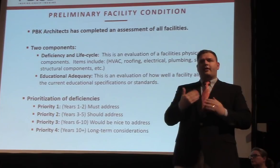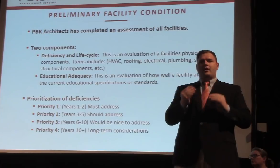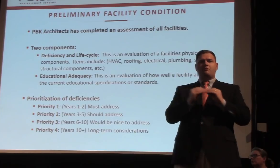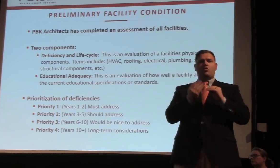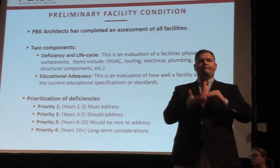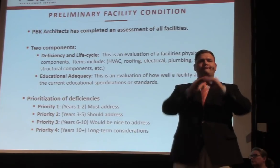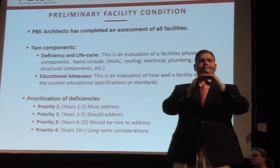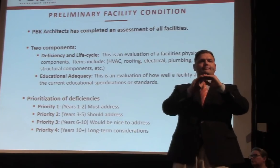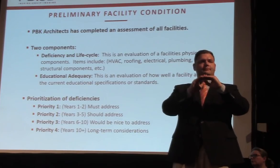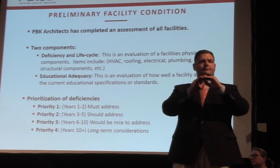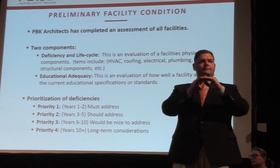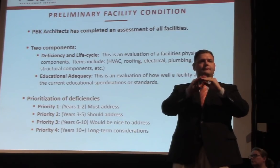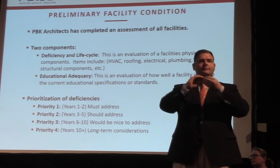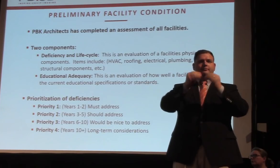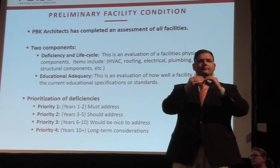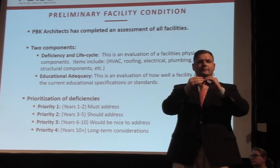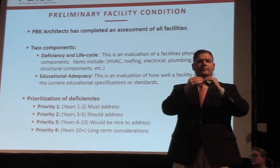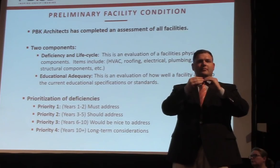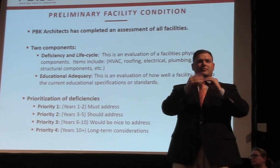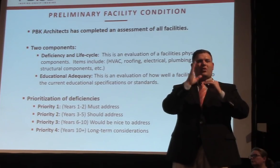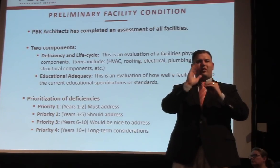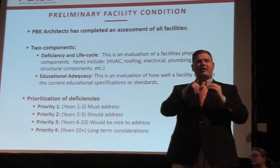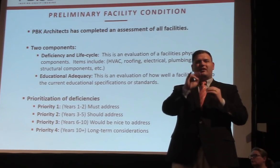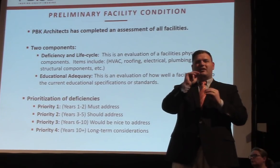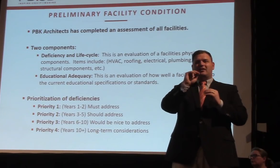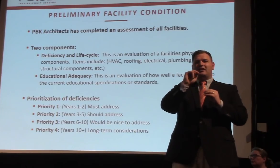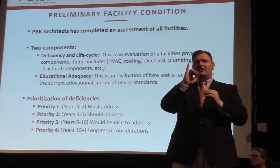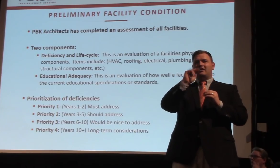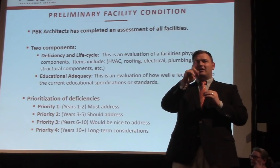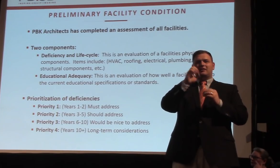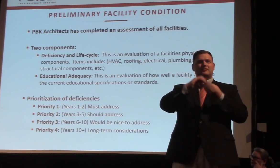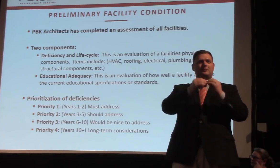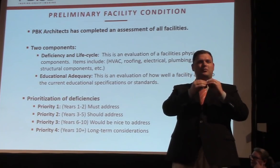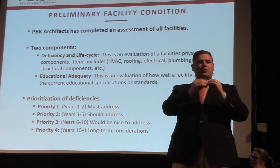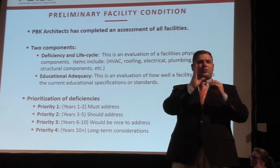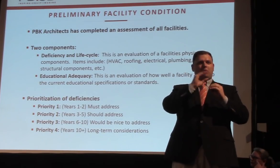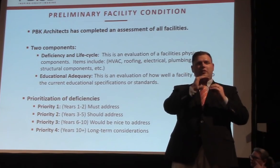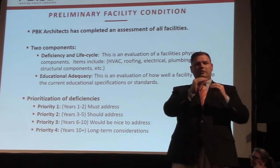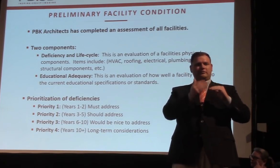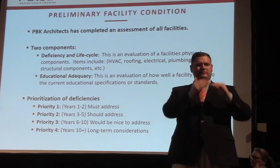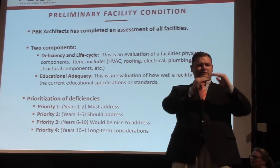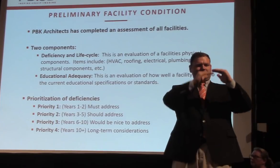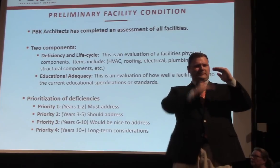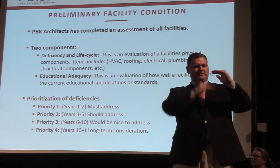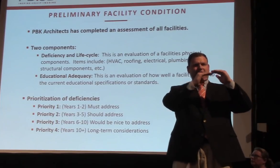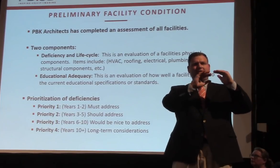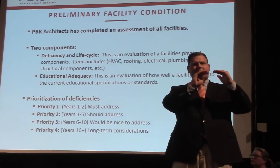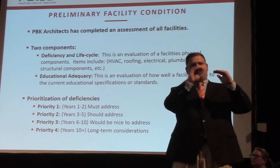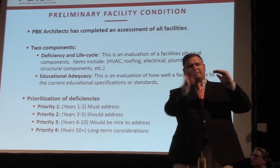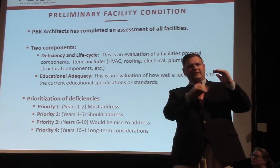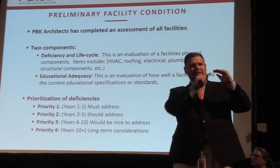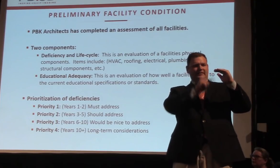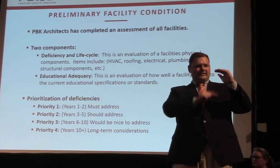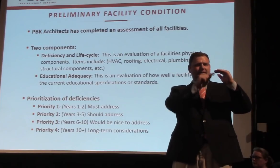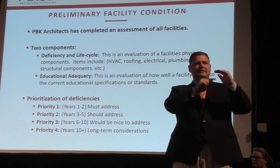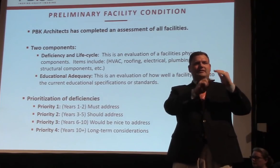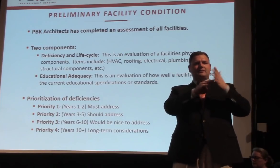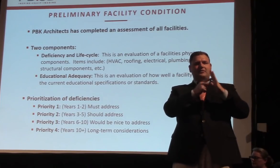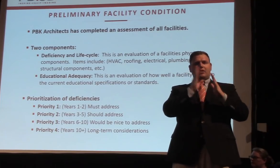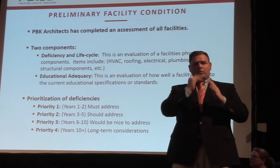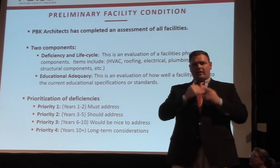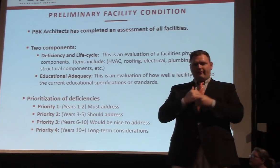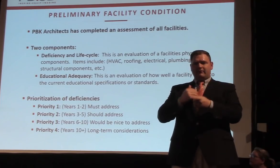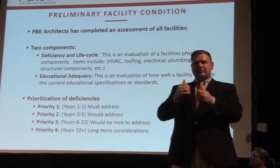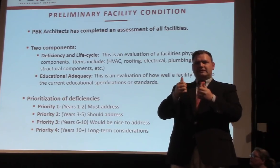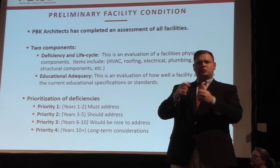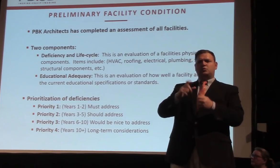you know, the higher the score on any index, the worse the condition of the adequacy of the facility. And I'll go through that in a couple slides. It'll be very evident on how that works.